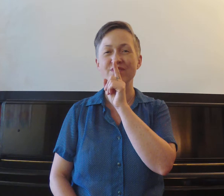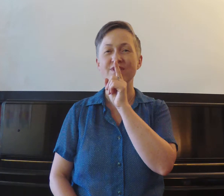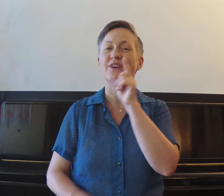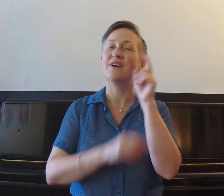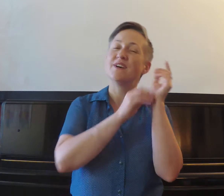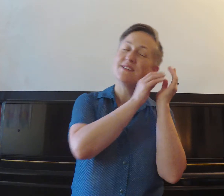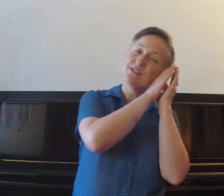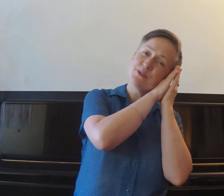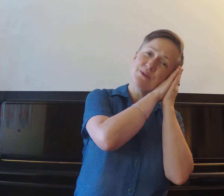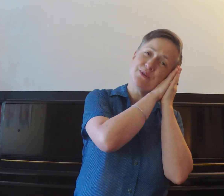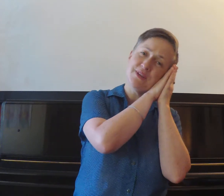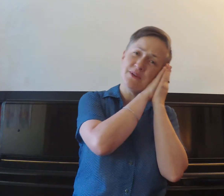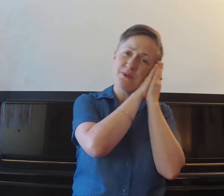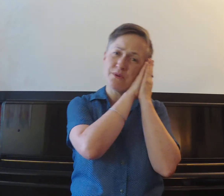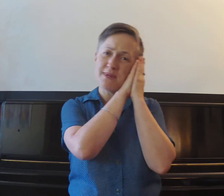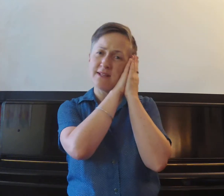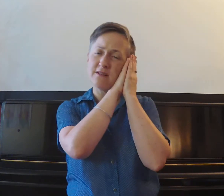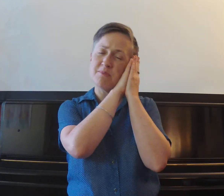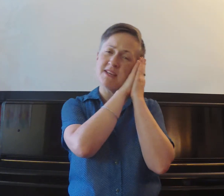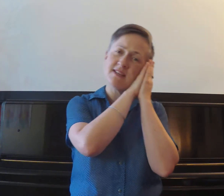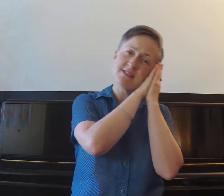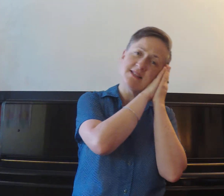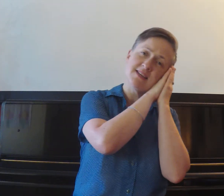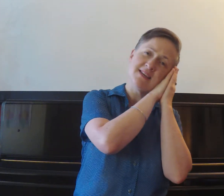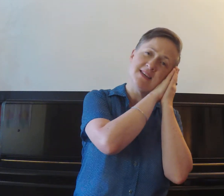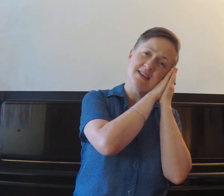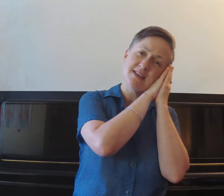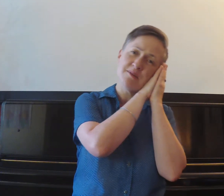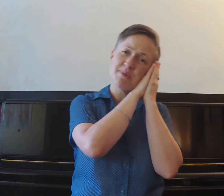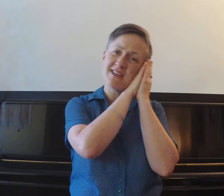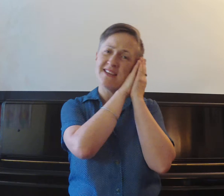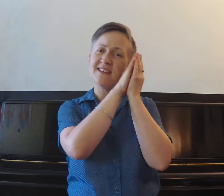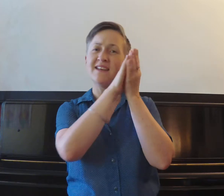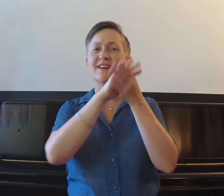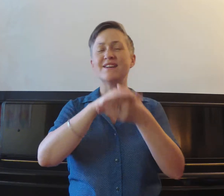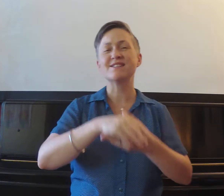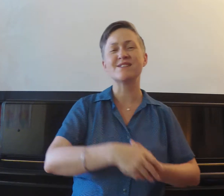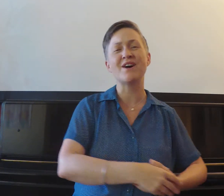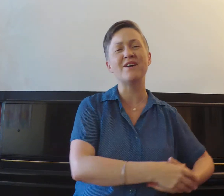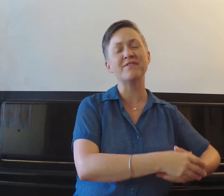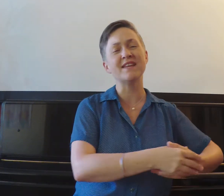Soon you will be sleeping softly